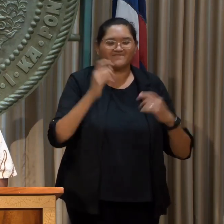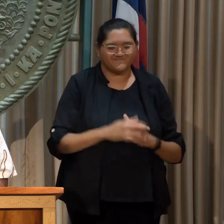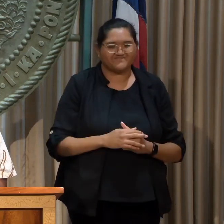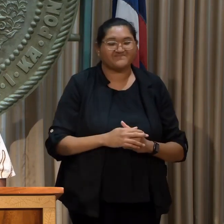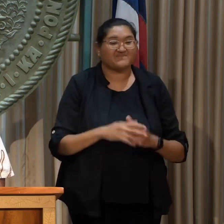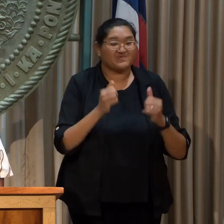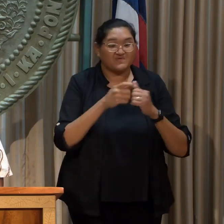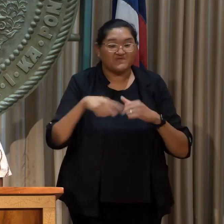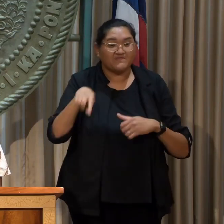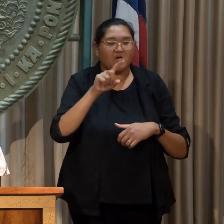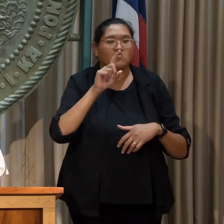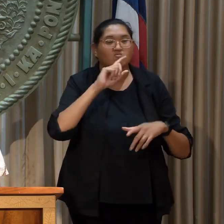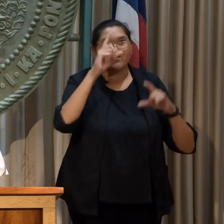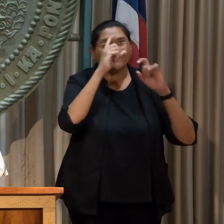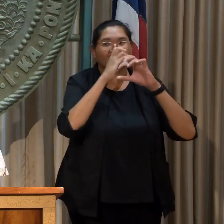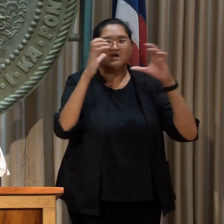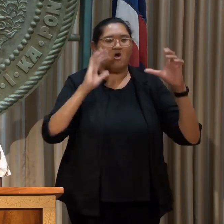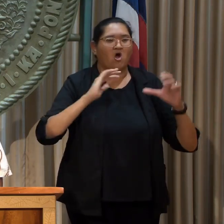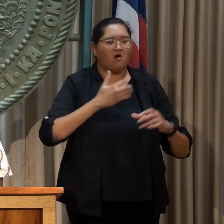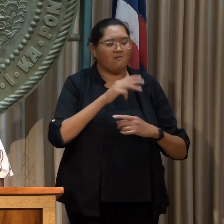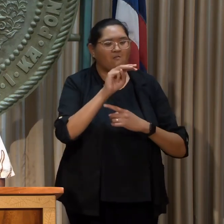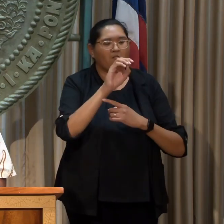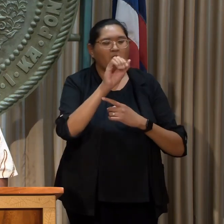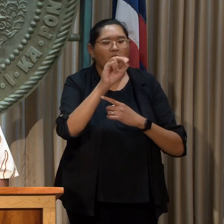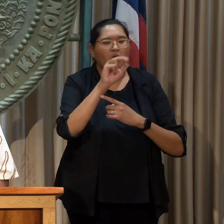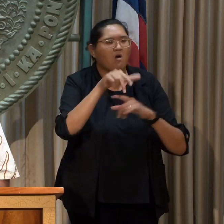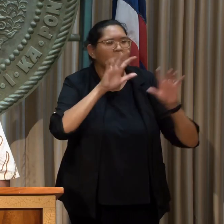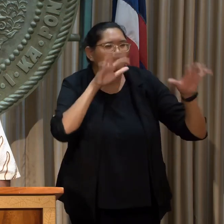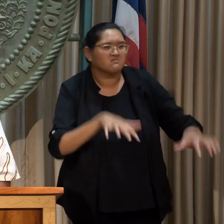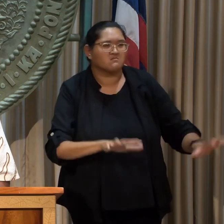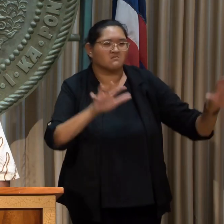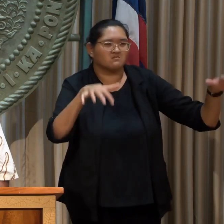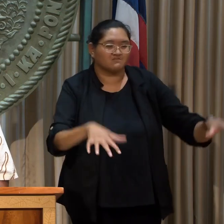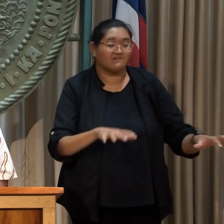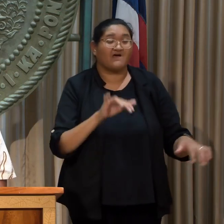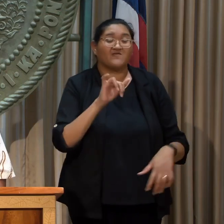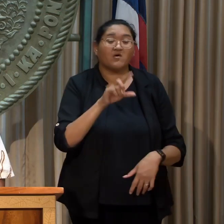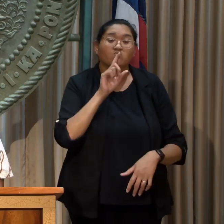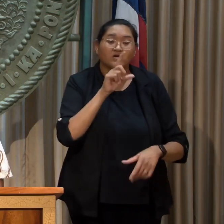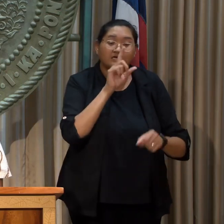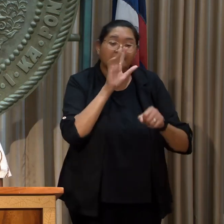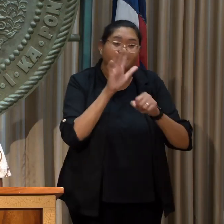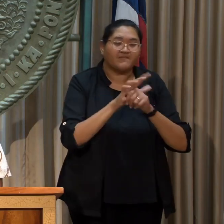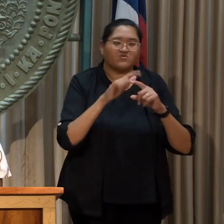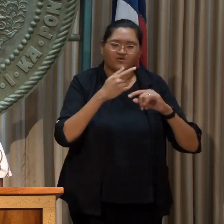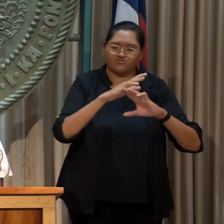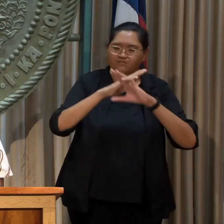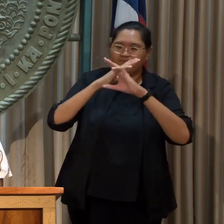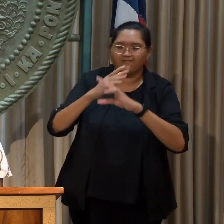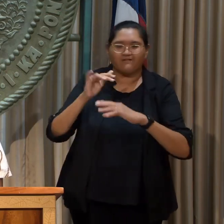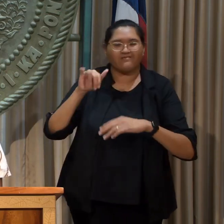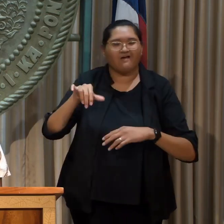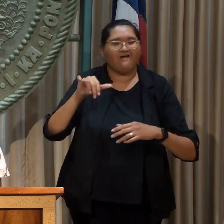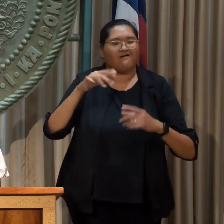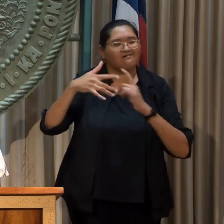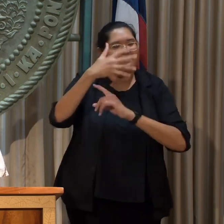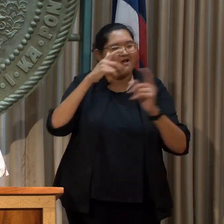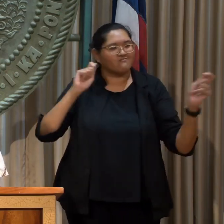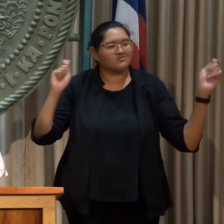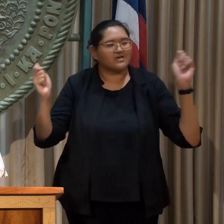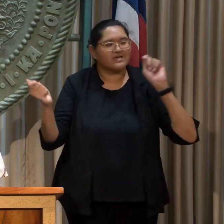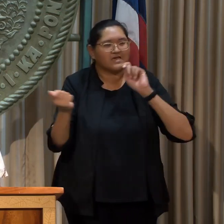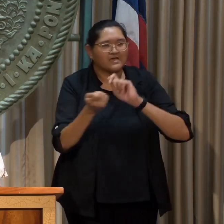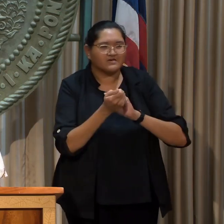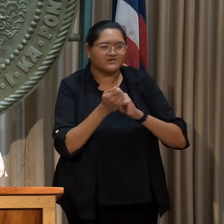with them came the dreams of our vast Moana for a real commitment to countering climate change in every